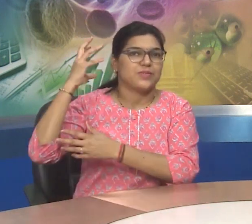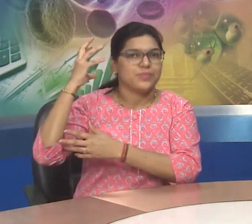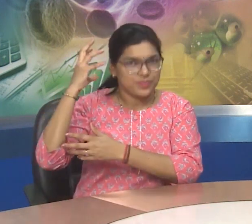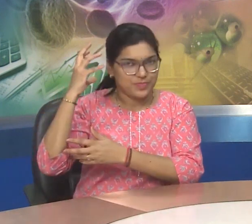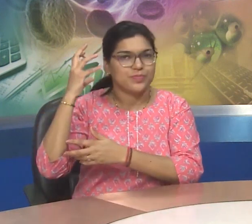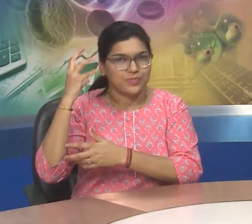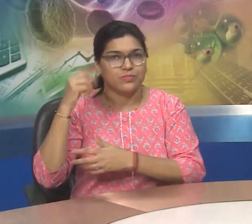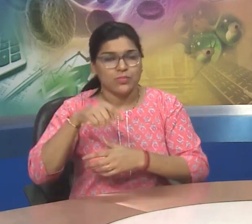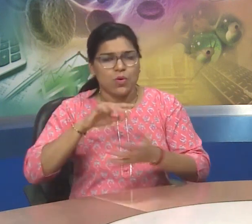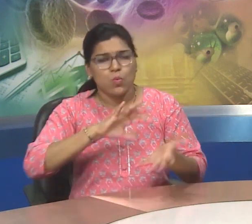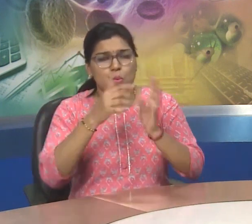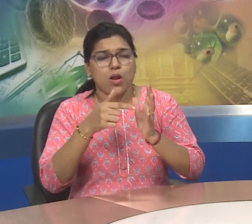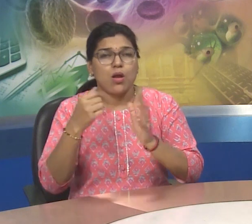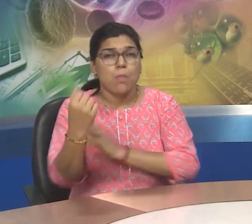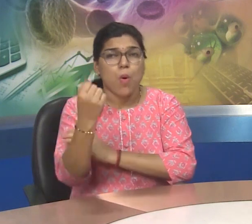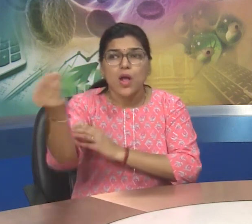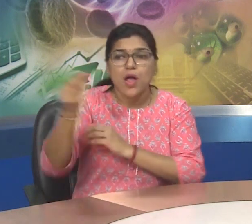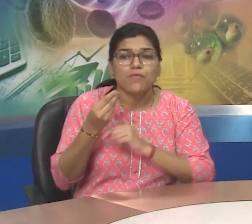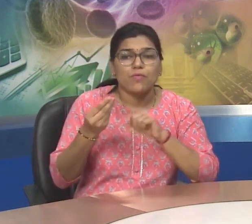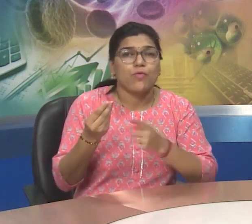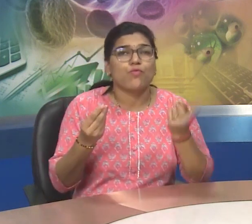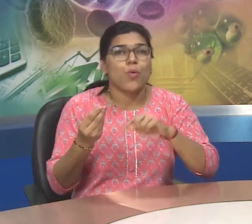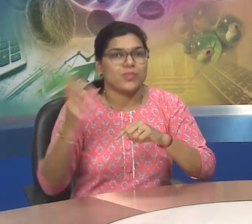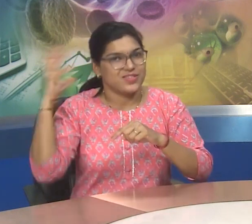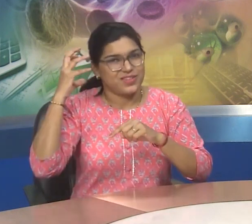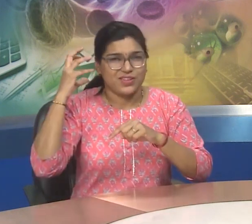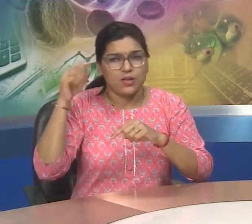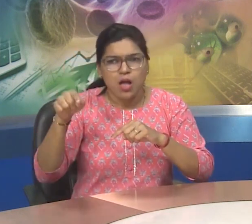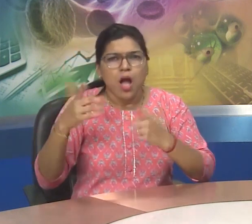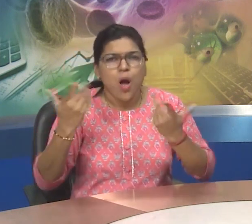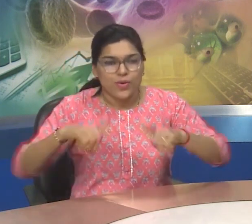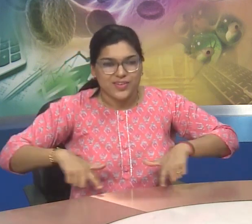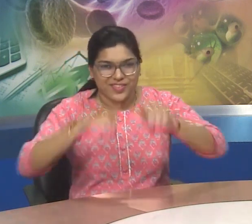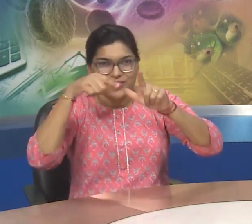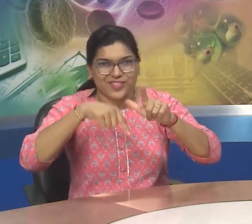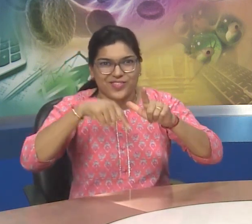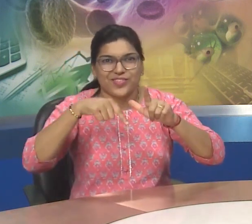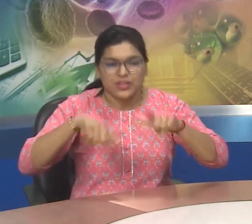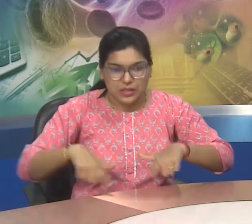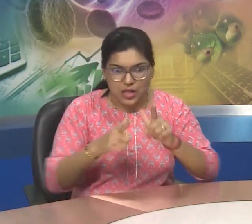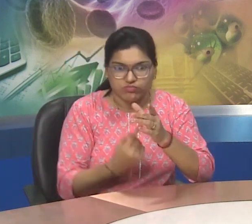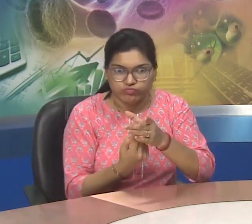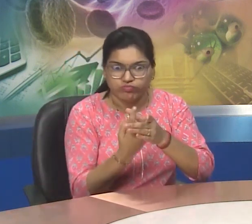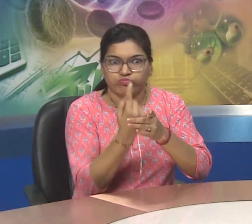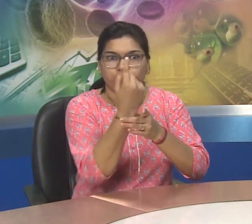sun sun is the ultimate source of energy for the earth sun